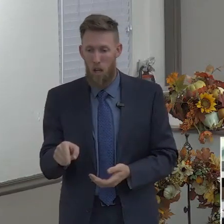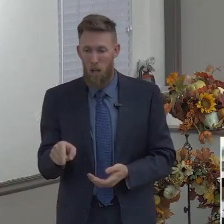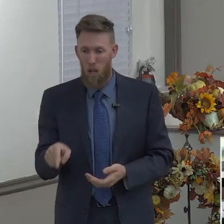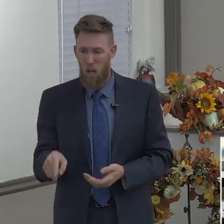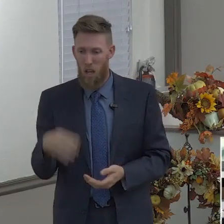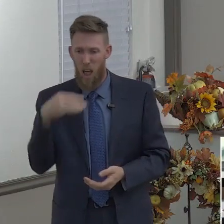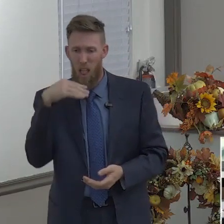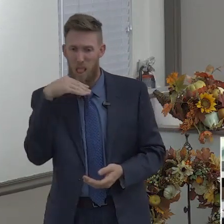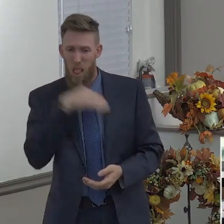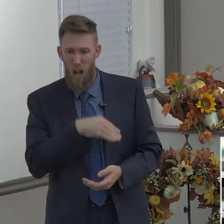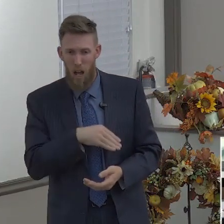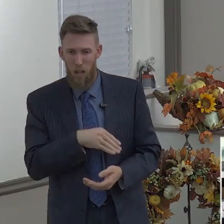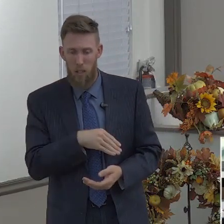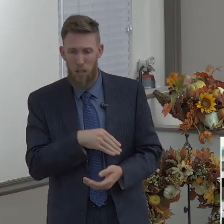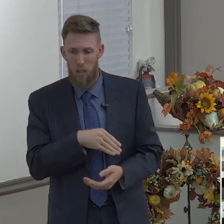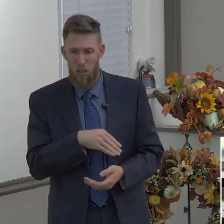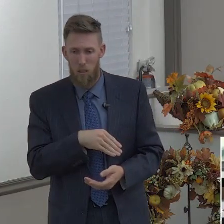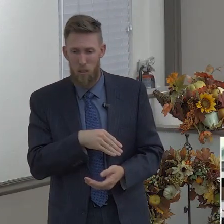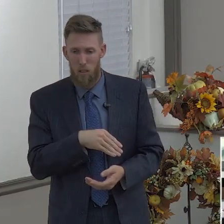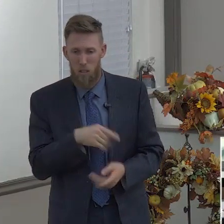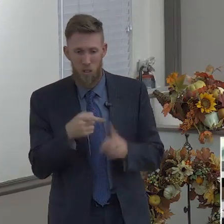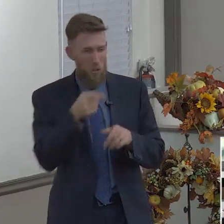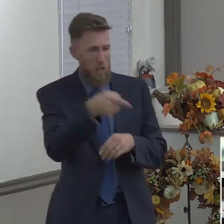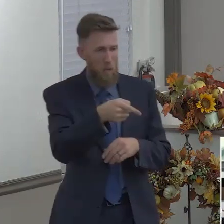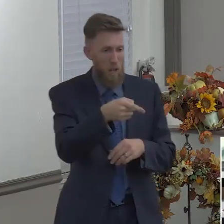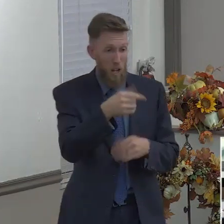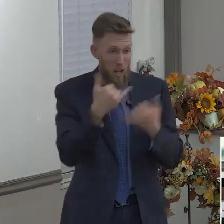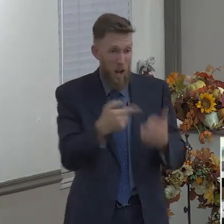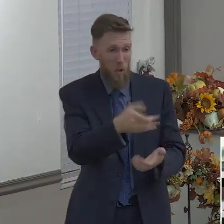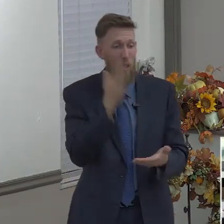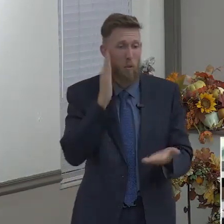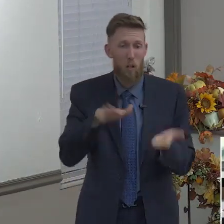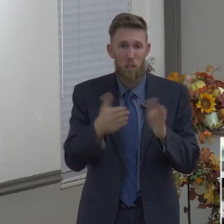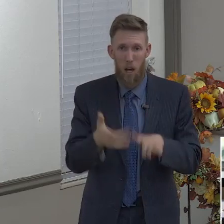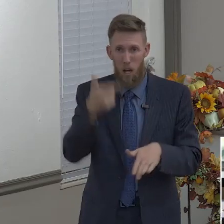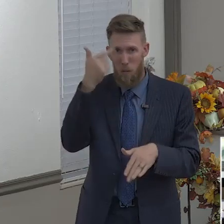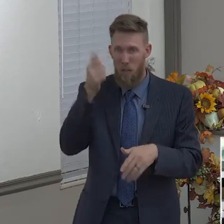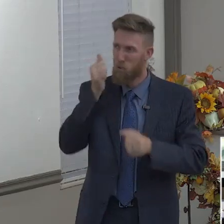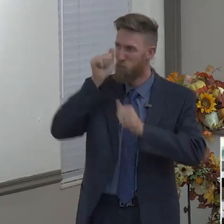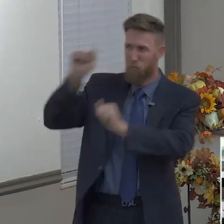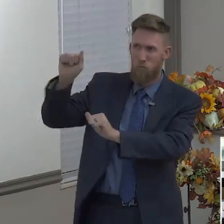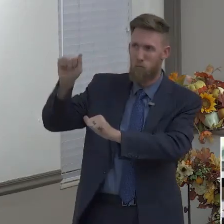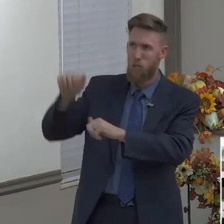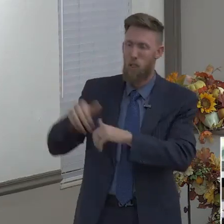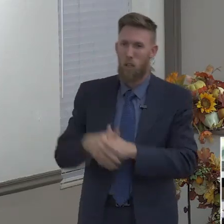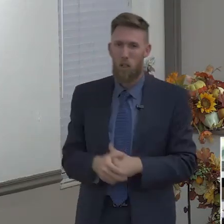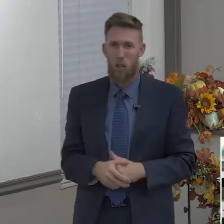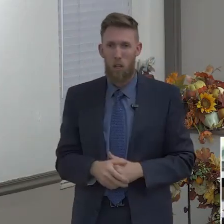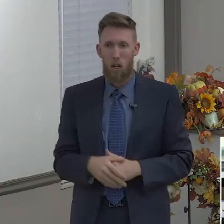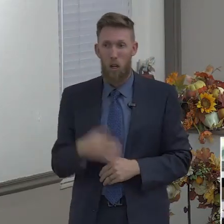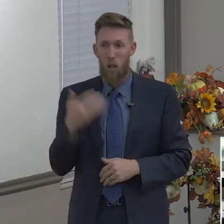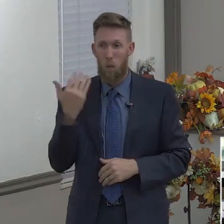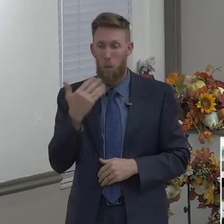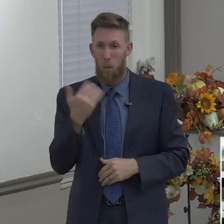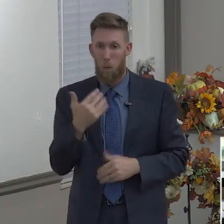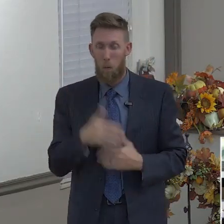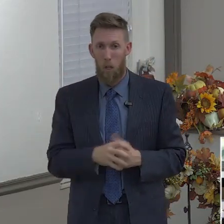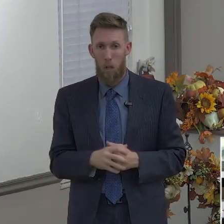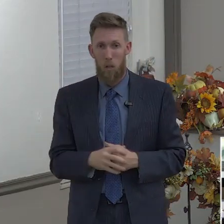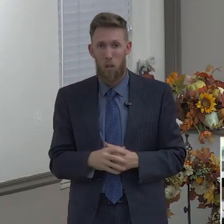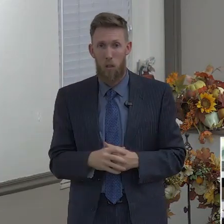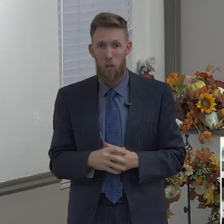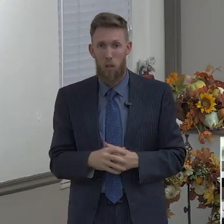disobeyed me. Talk about terrible. So he tells this guy the prophecy that God